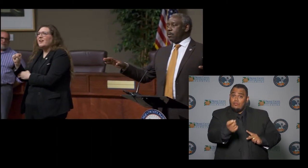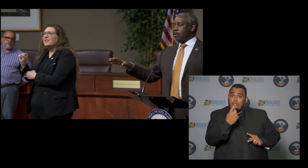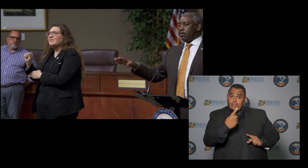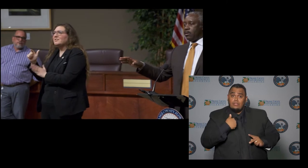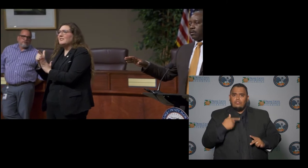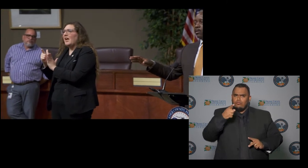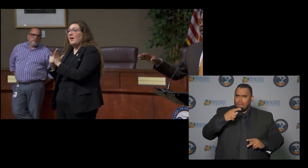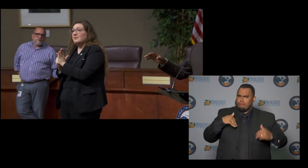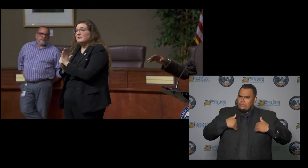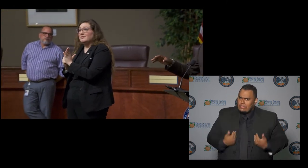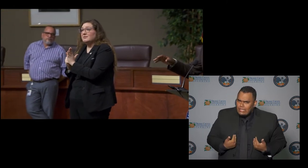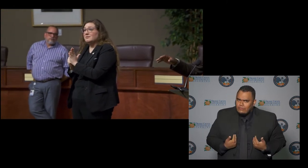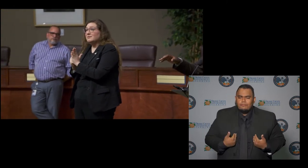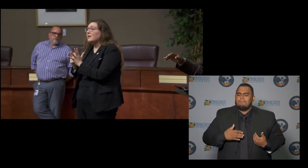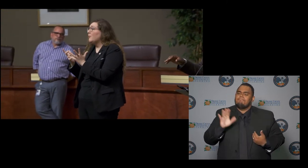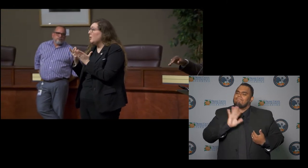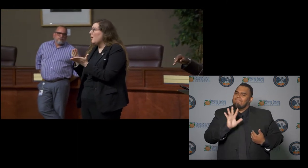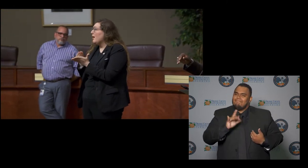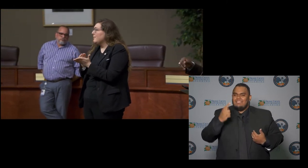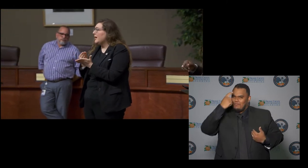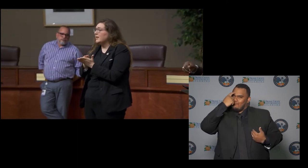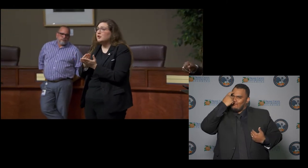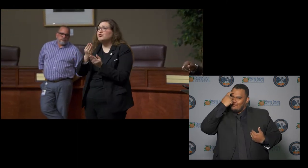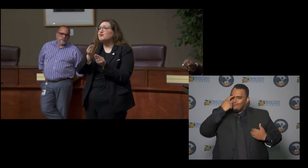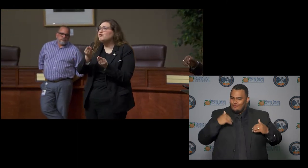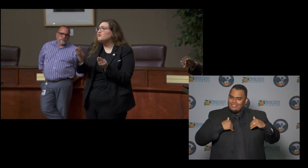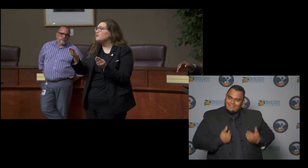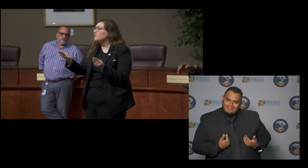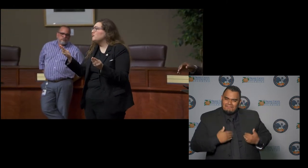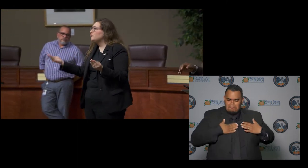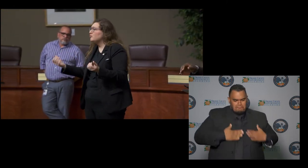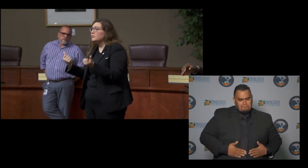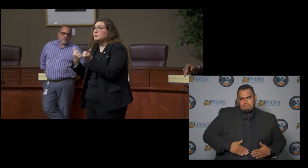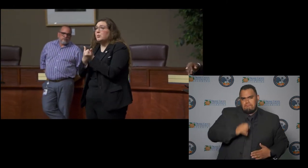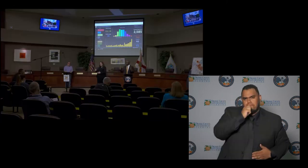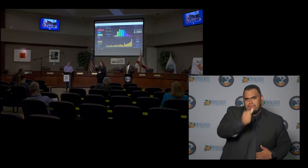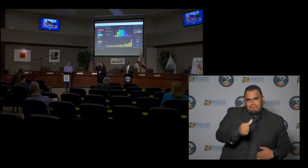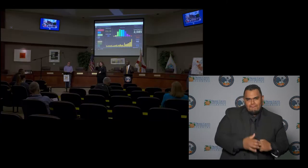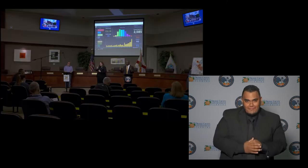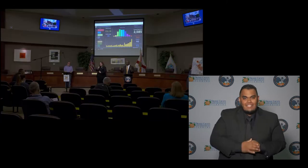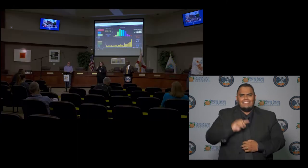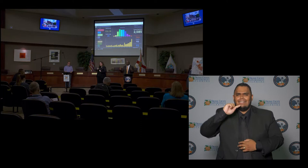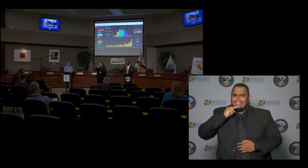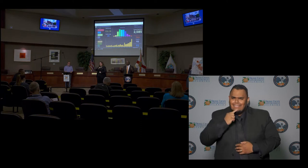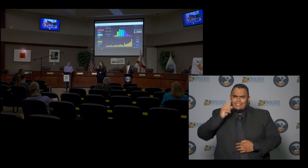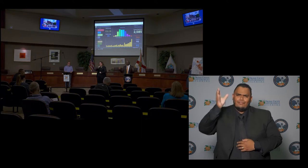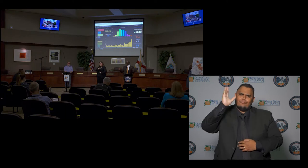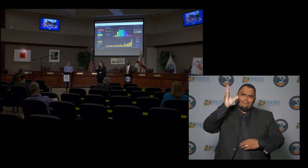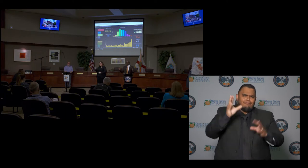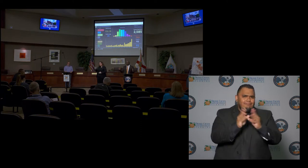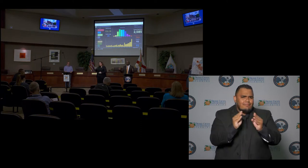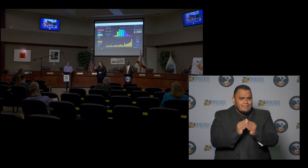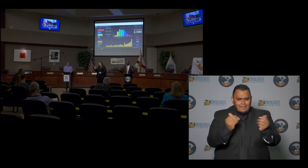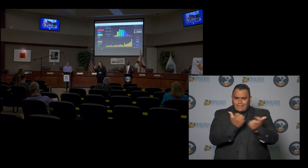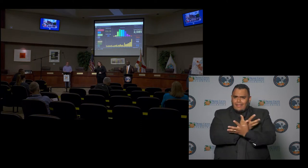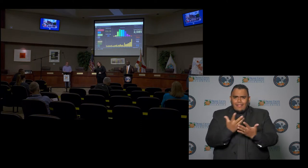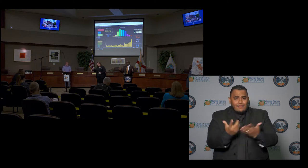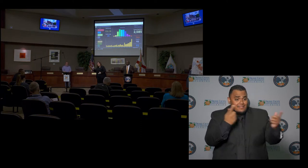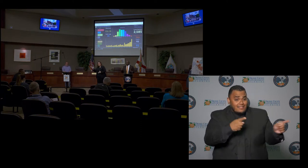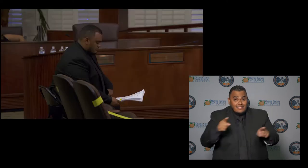oh aren't you tired it's my brain that's tired so with something as serious as a press conference especially with everything that's going on right now we want to have two